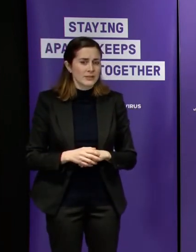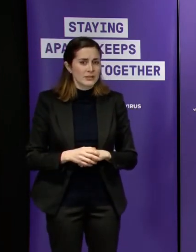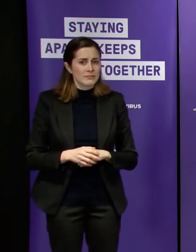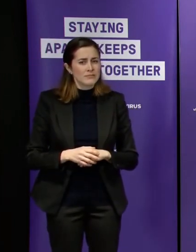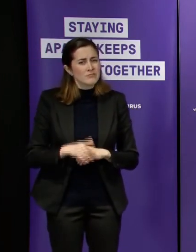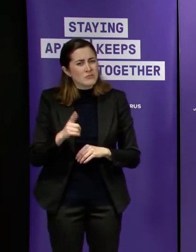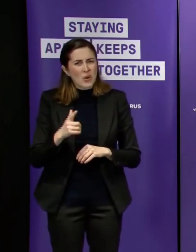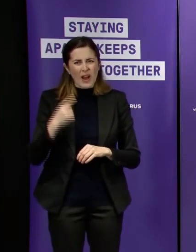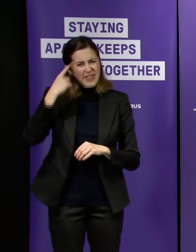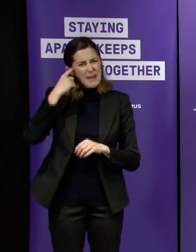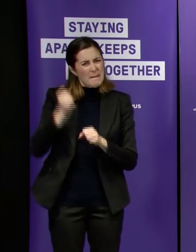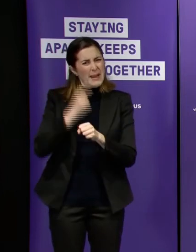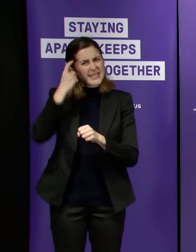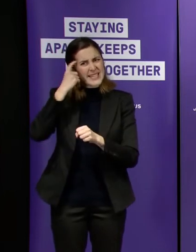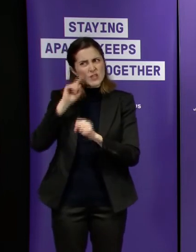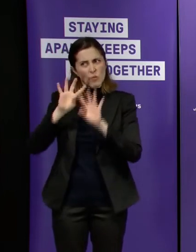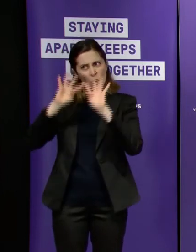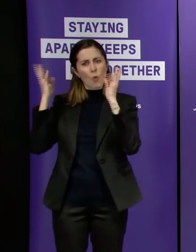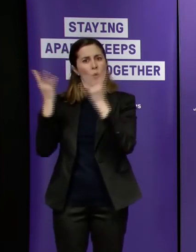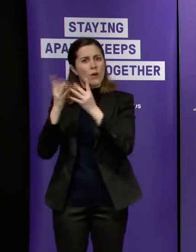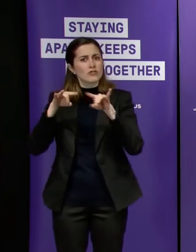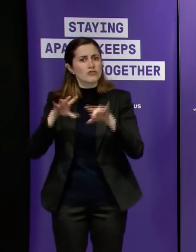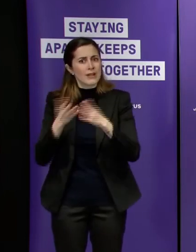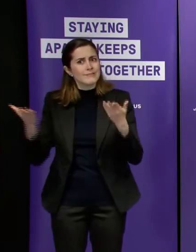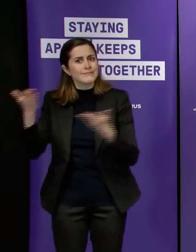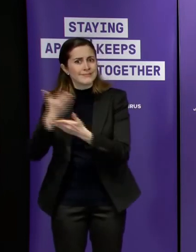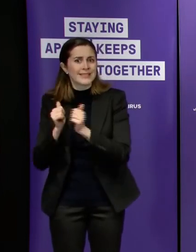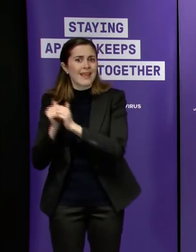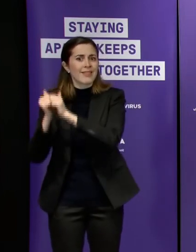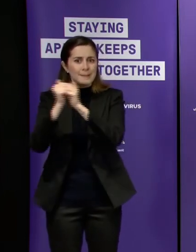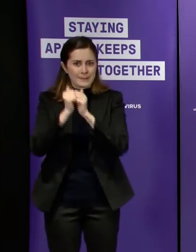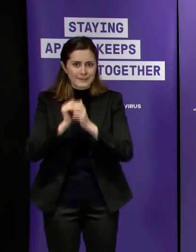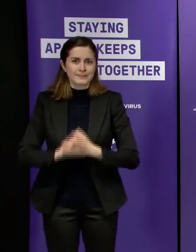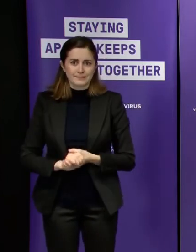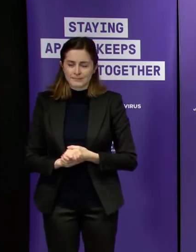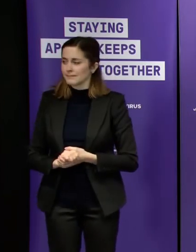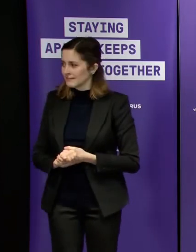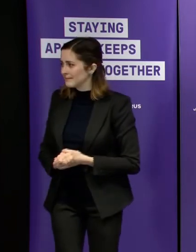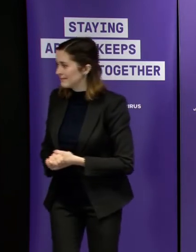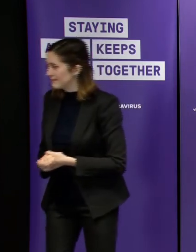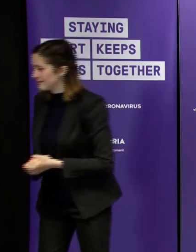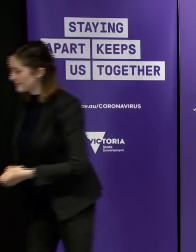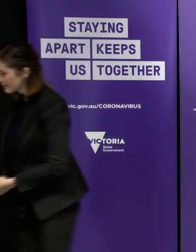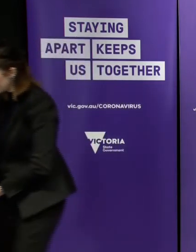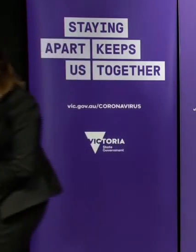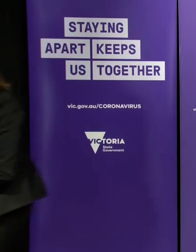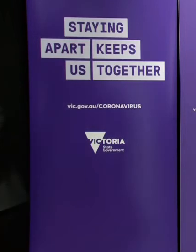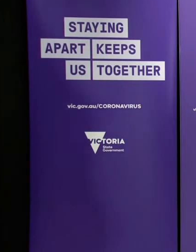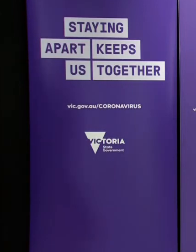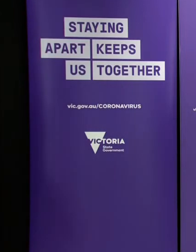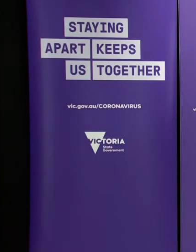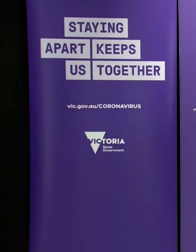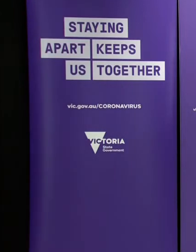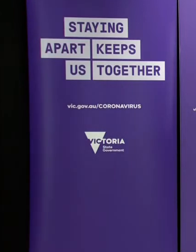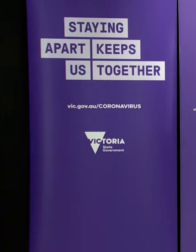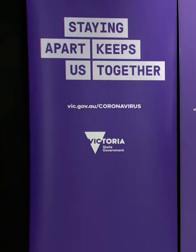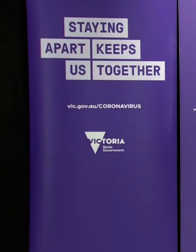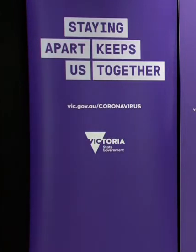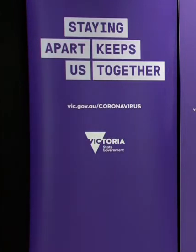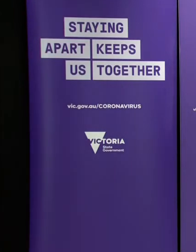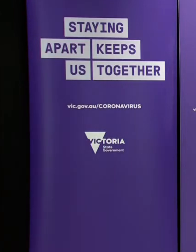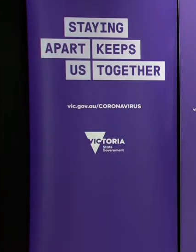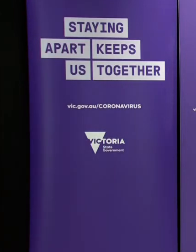my way of thinking just a logical thing to put on the national cabinet agenda there are concerns in regional victoria about seasonal workers